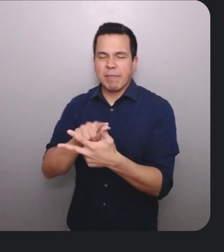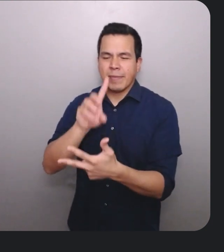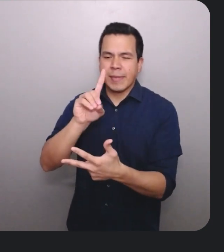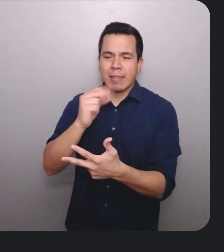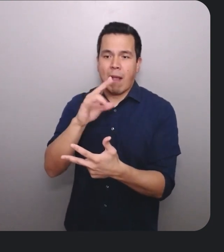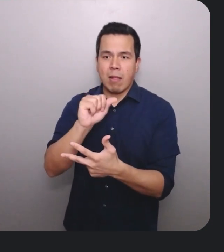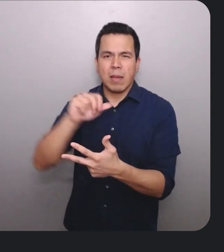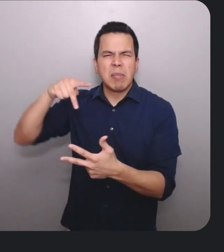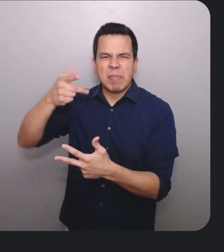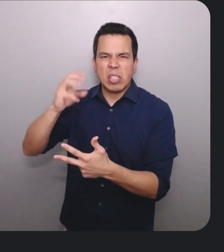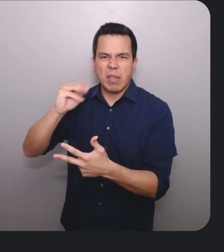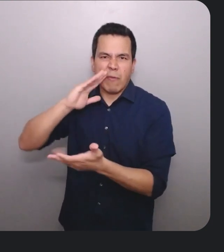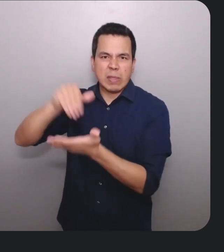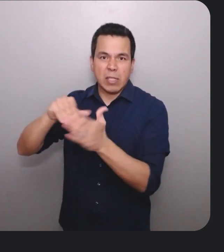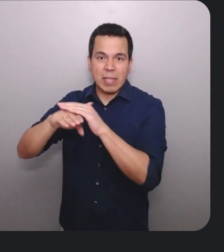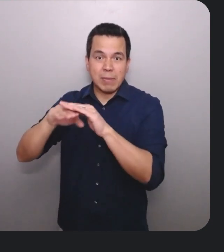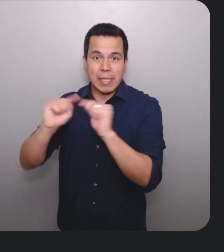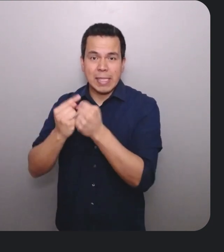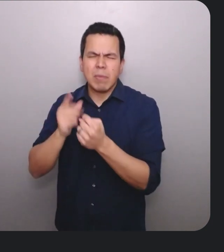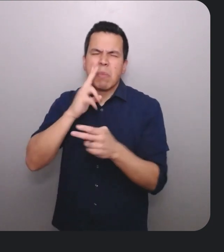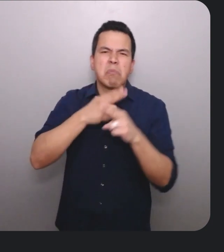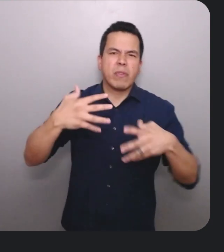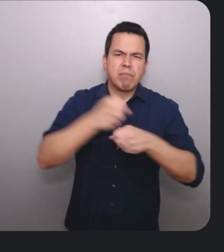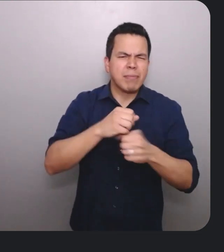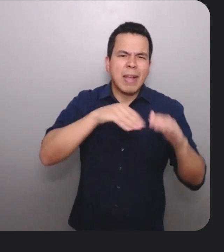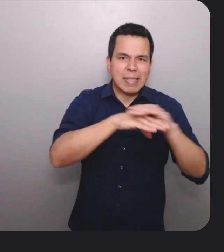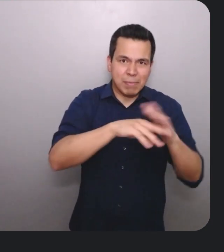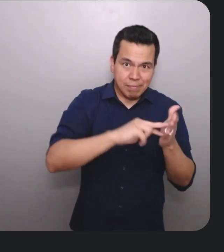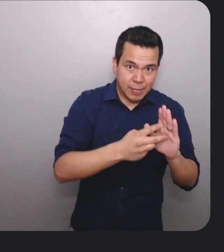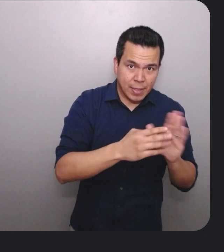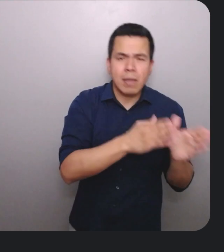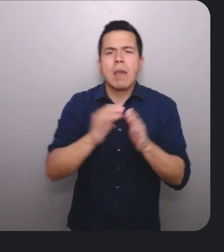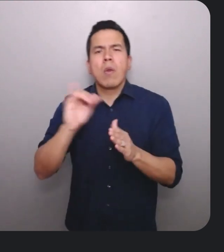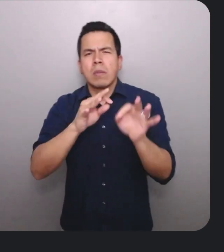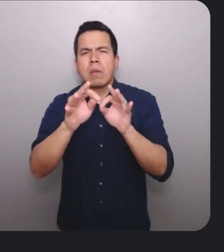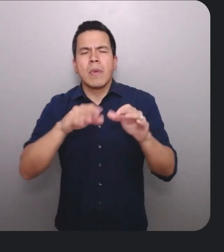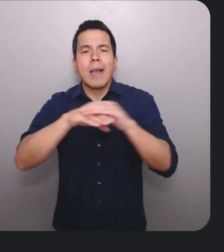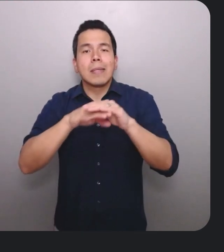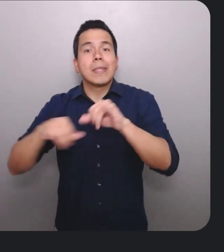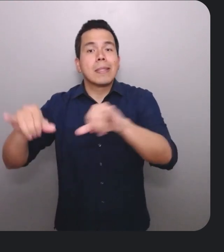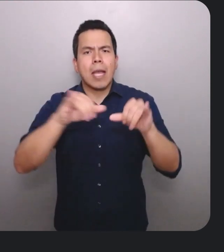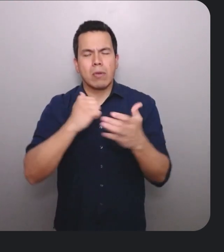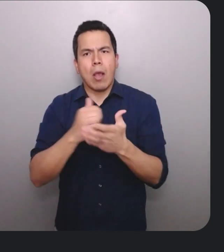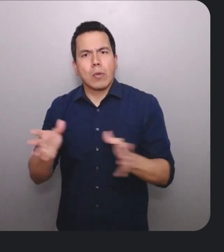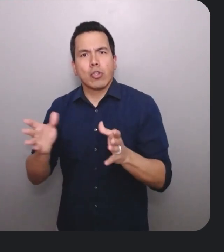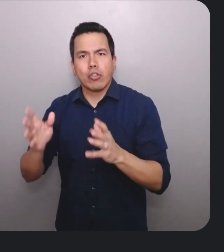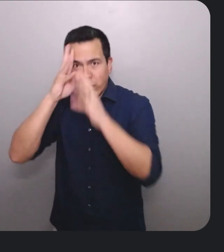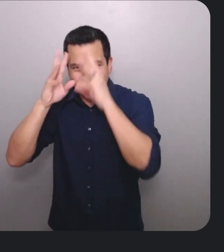on our central accessibility team, will give a brief overview of accessibility and how accessibility standards can enable creativity in the design development